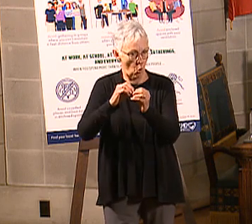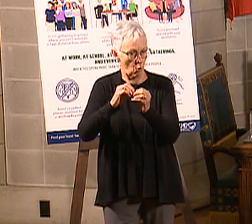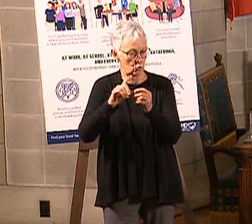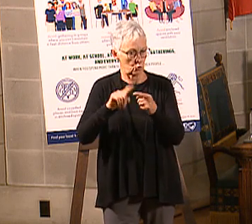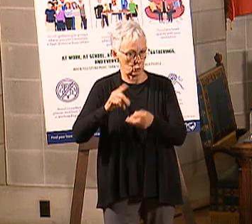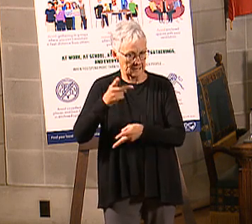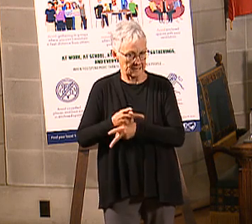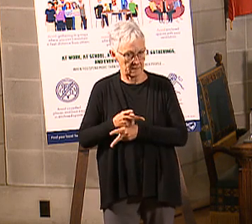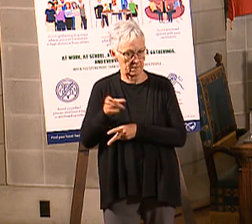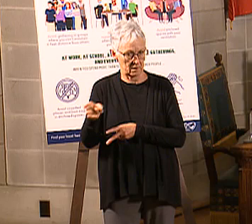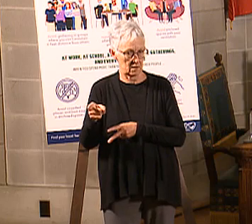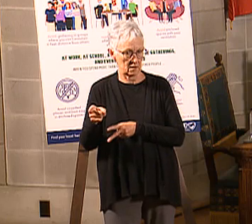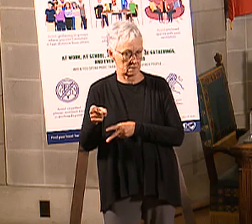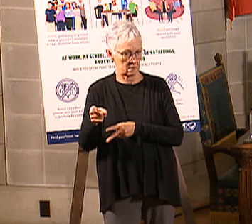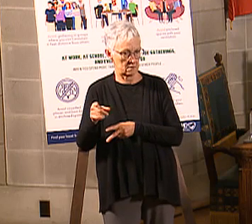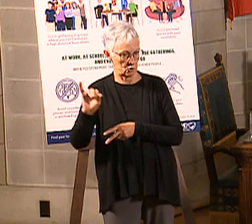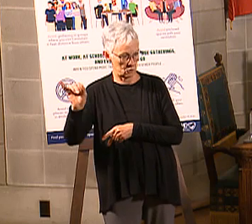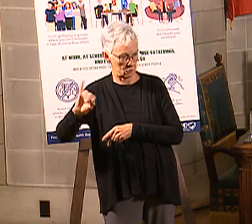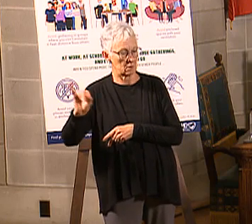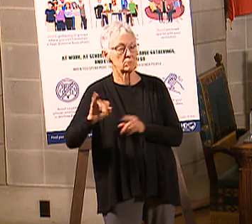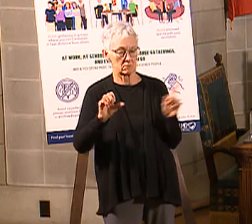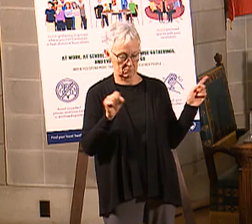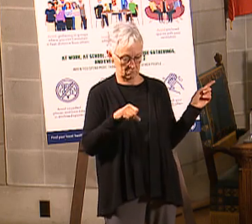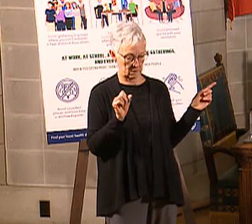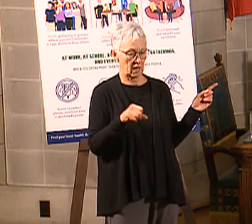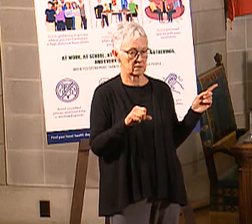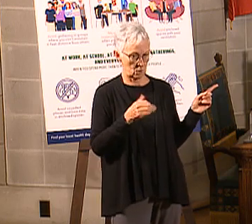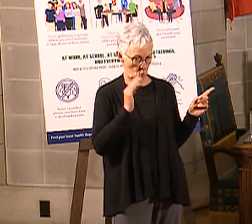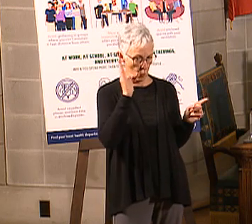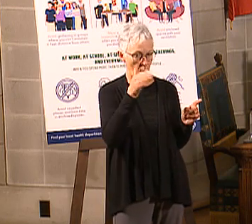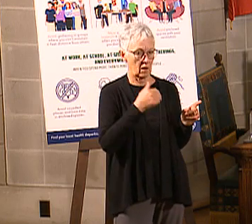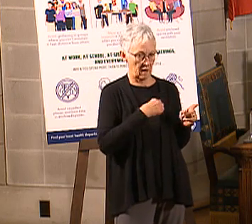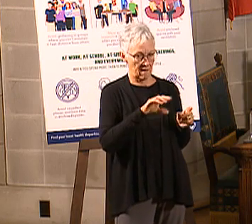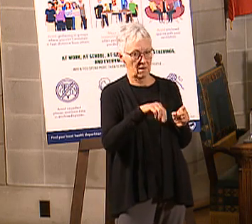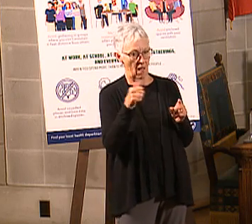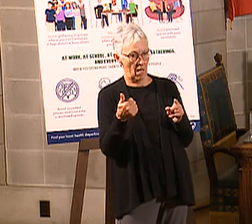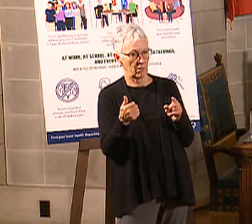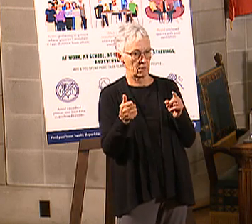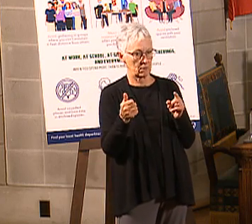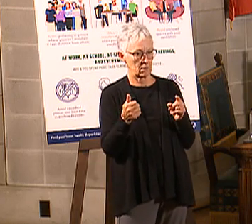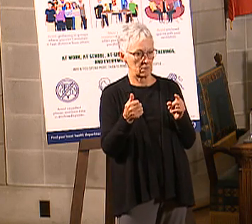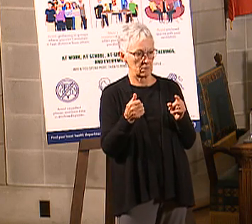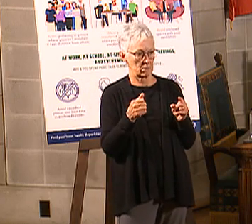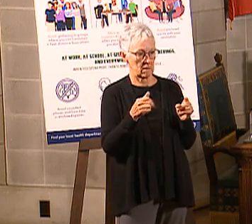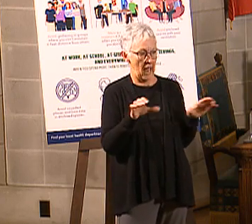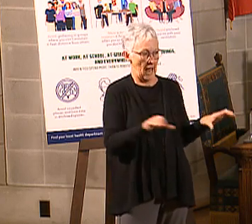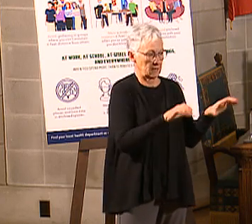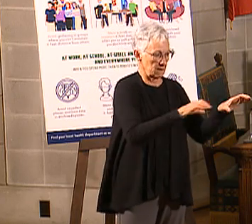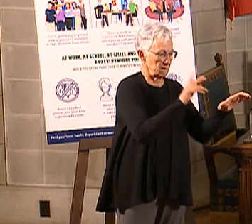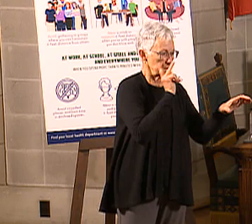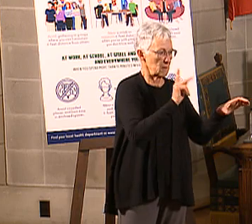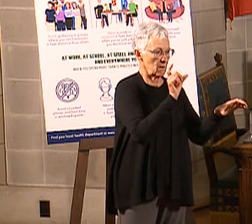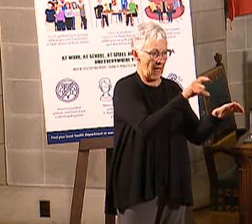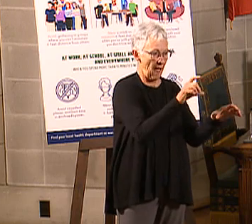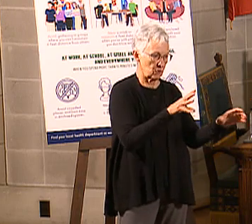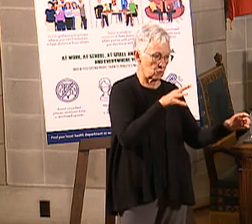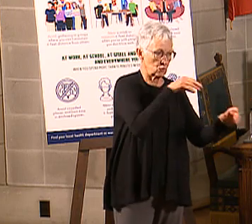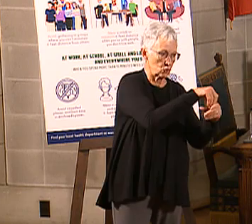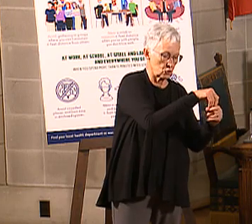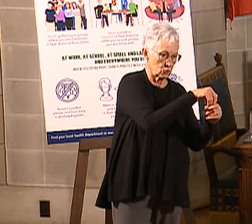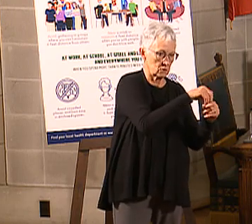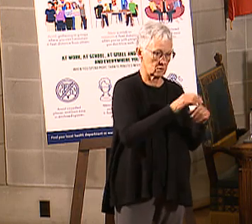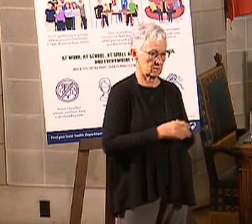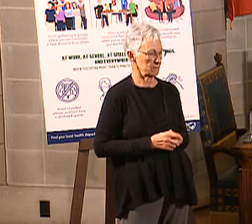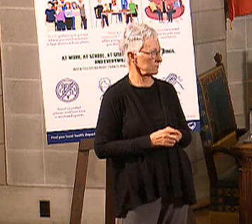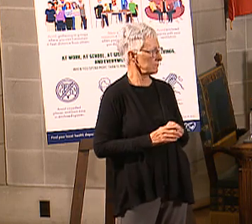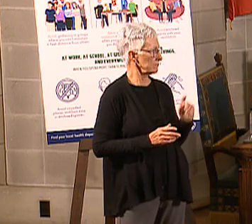will be additional activities that a person would be expected to choose to engage in if they would like to have those benefit shares. But again, you don't have to qualify for